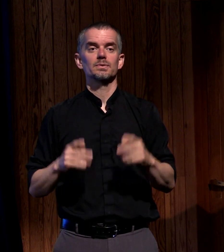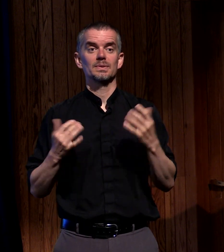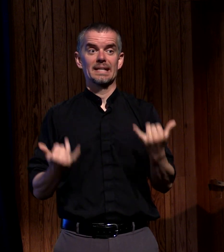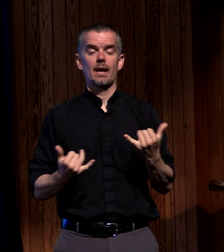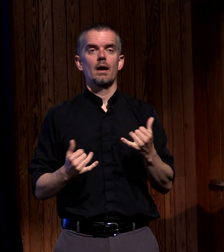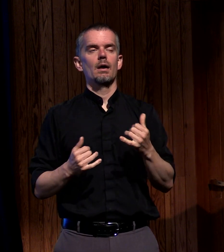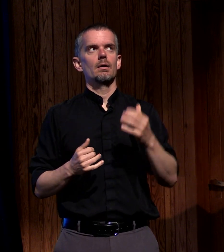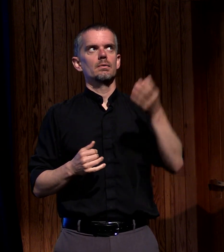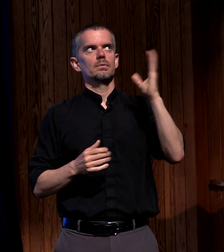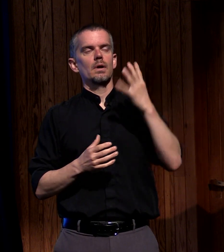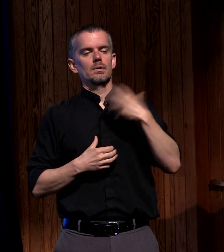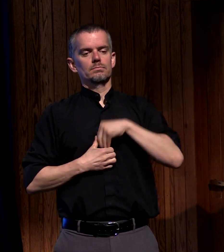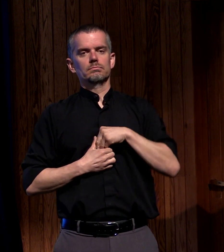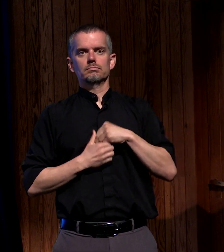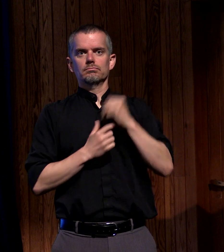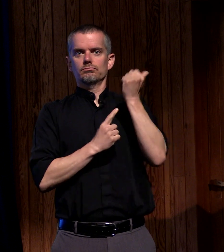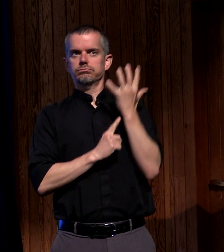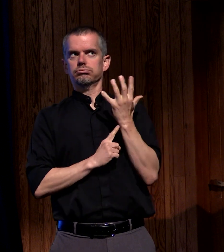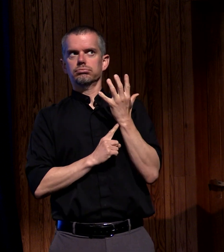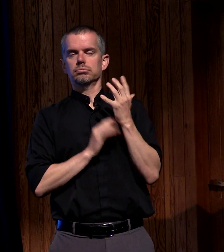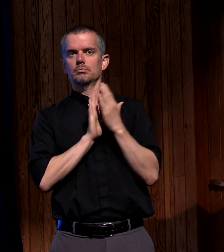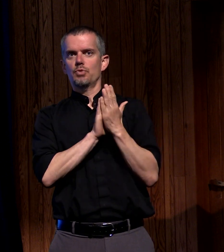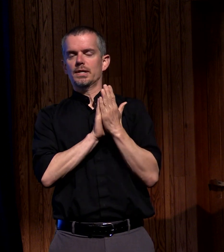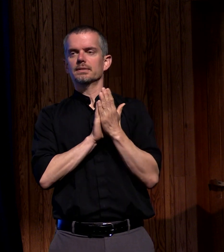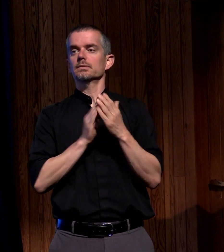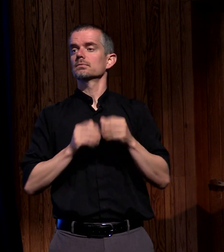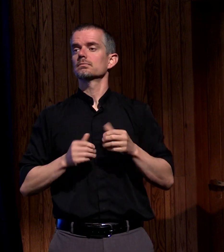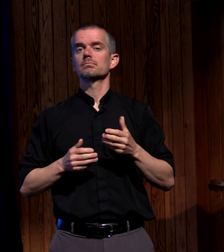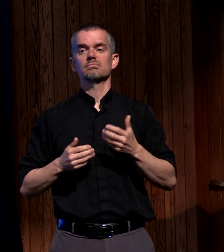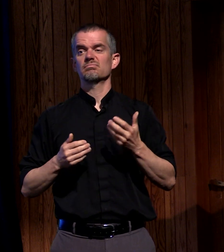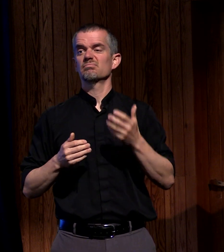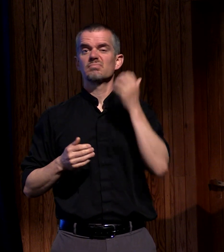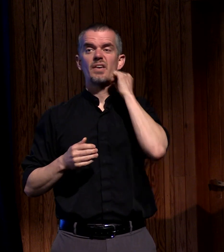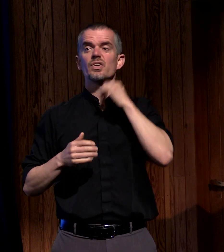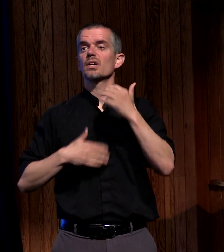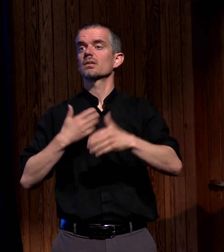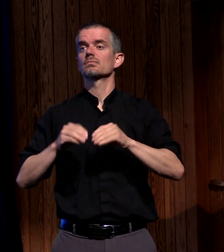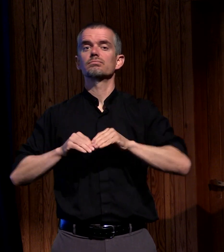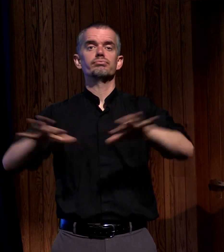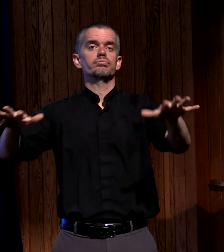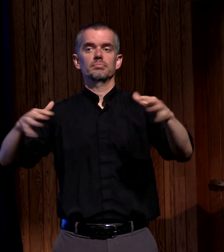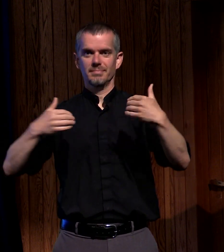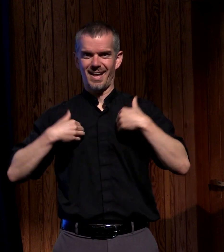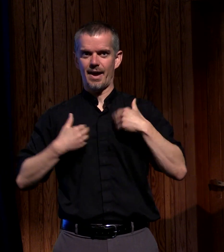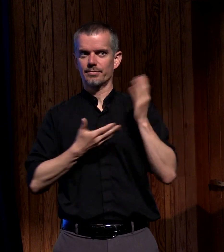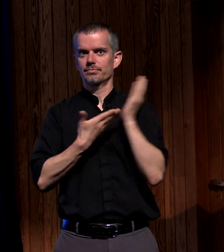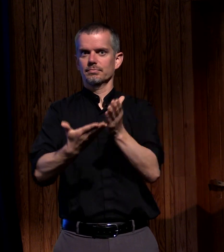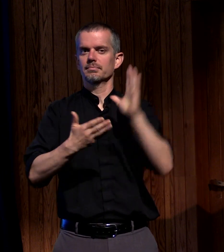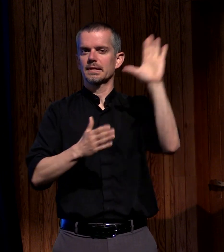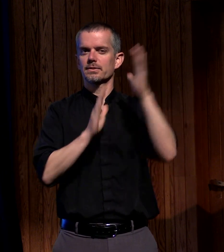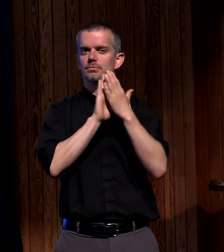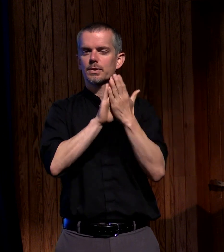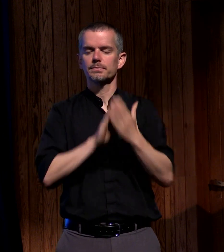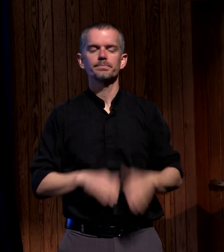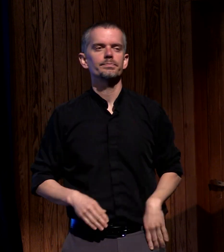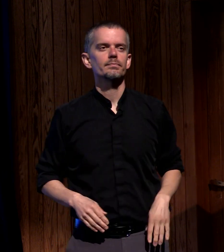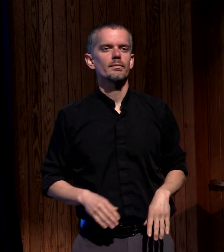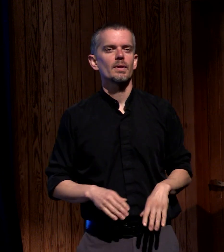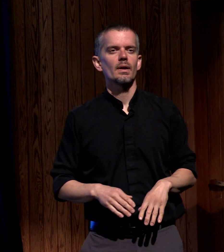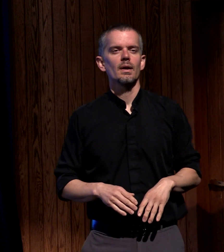carry that presence everywhere they go heaven on earth I sometimes wonder what it was like for the 120 people